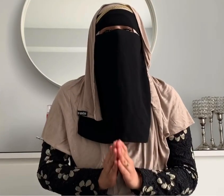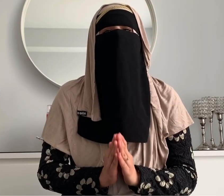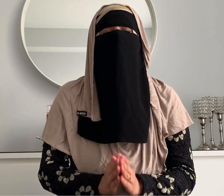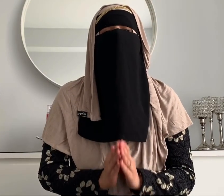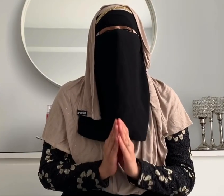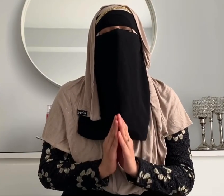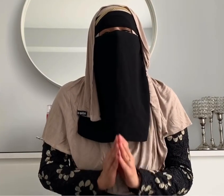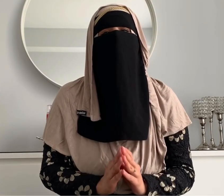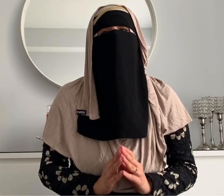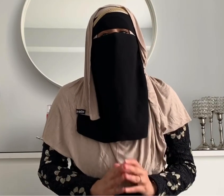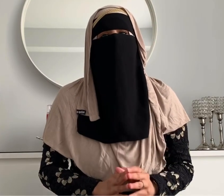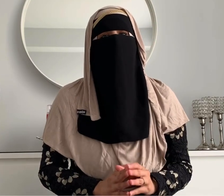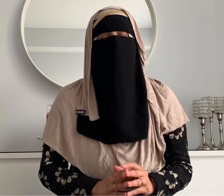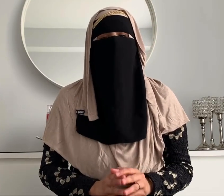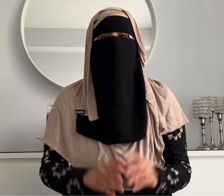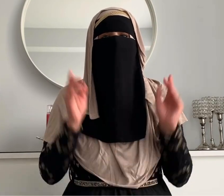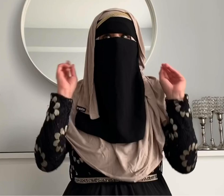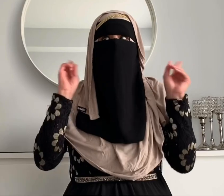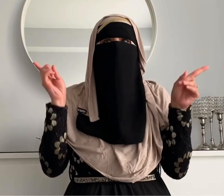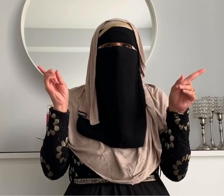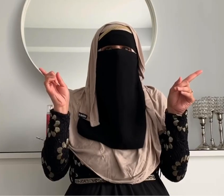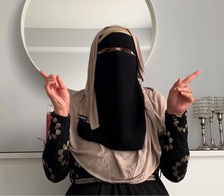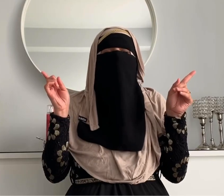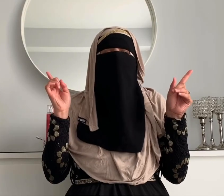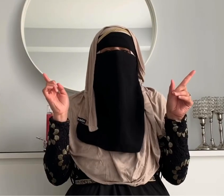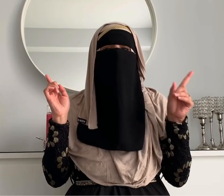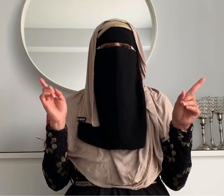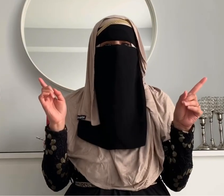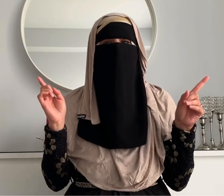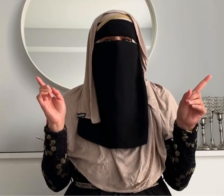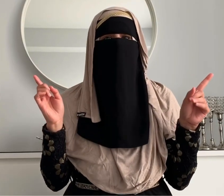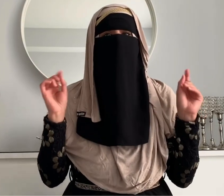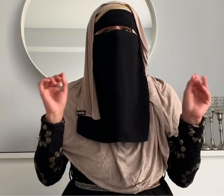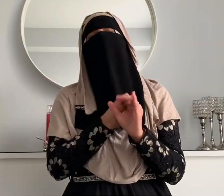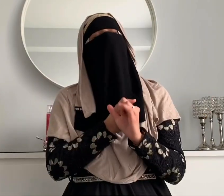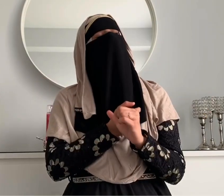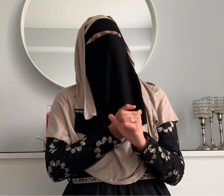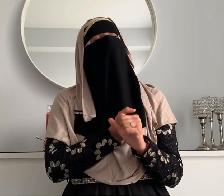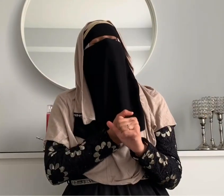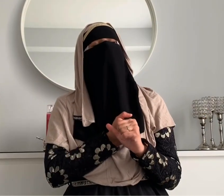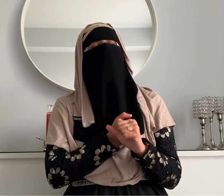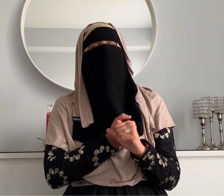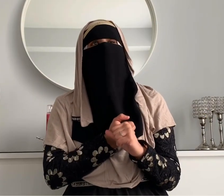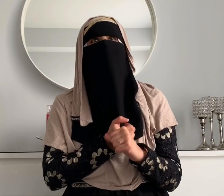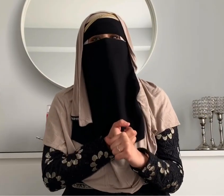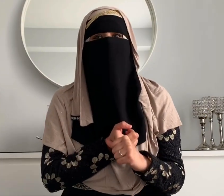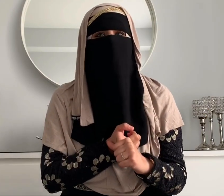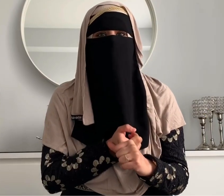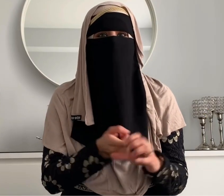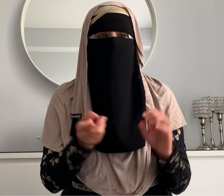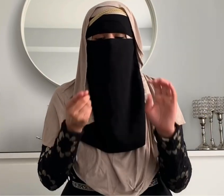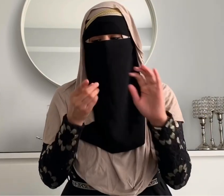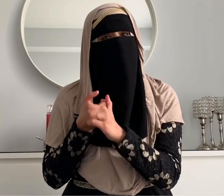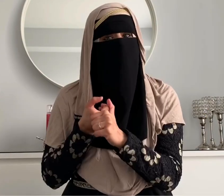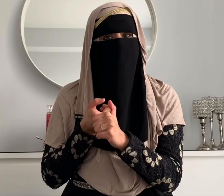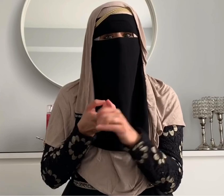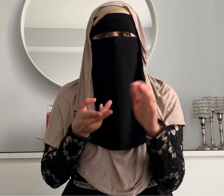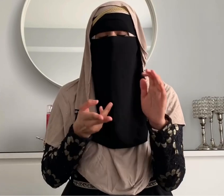thing in any relationship ding ding ding communication guys is really really really important between siblings between